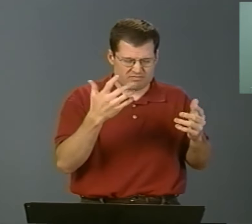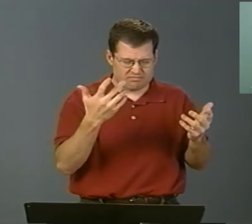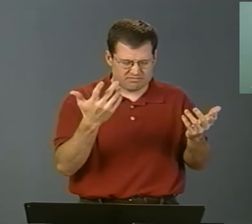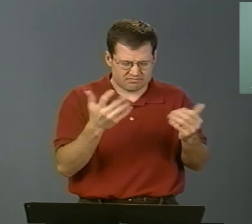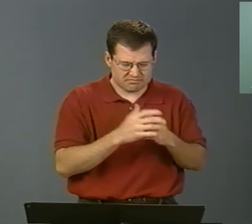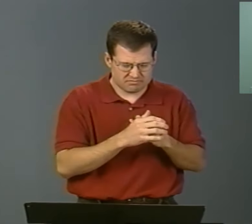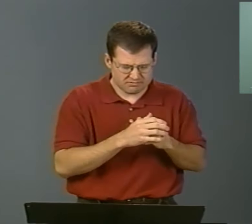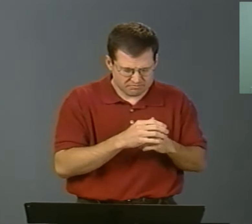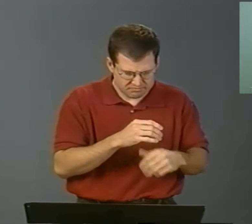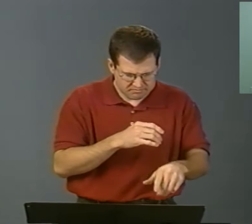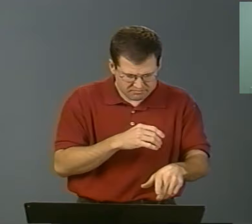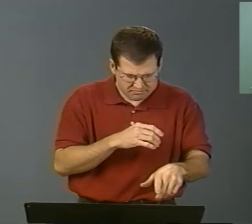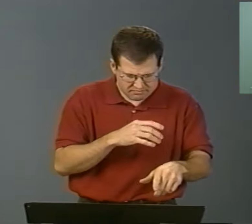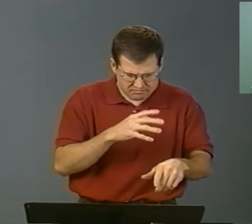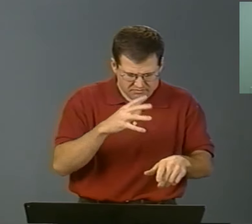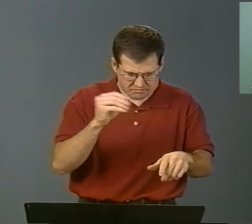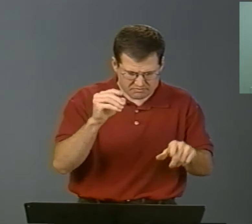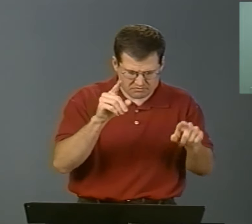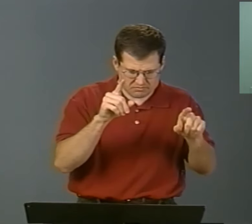messy and old.